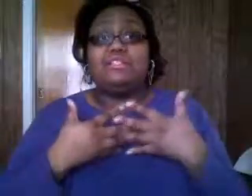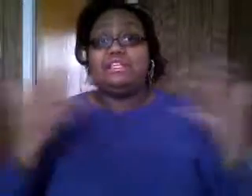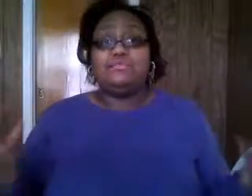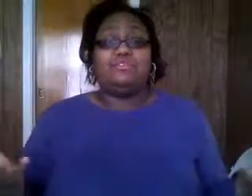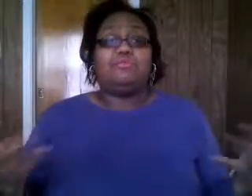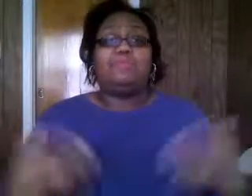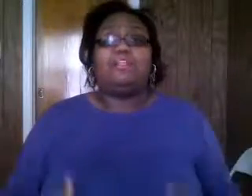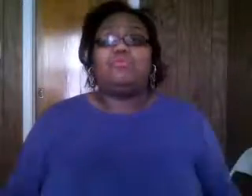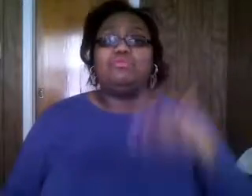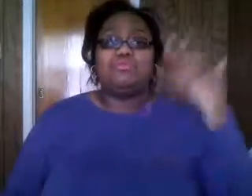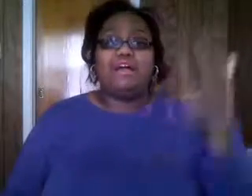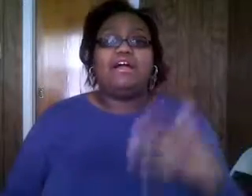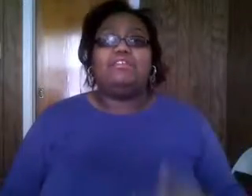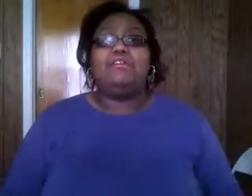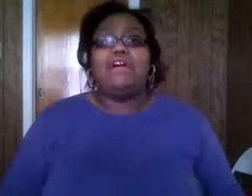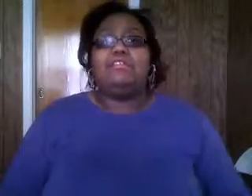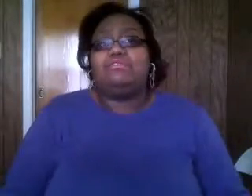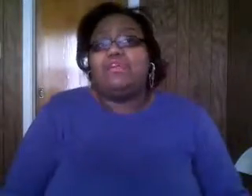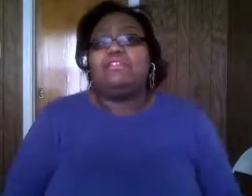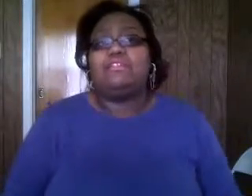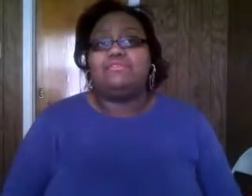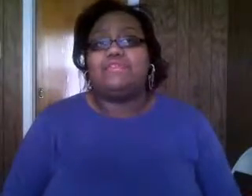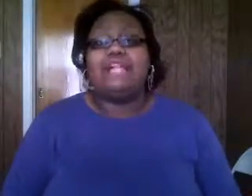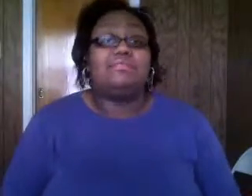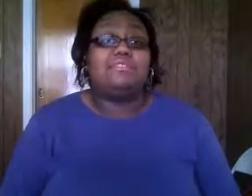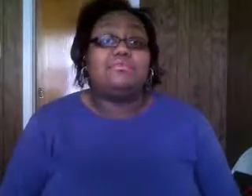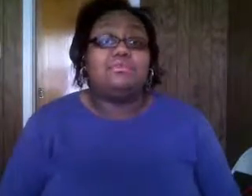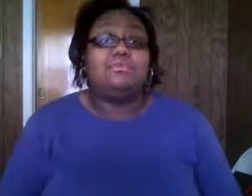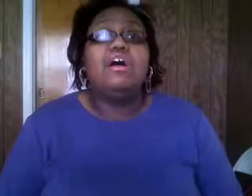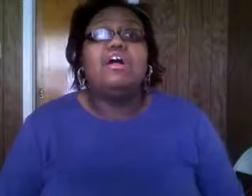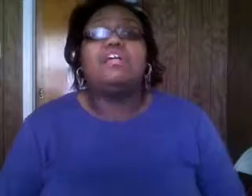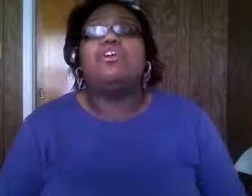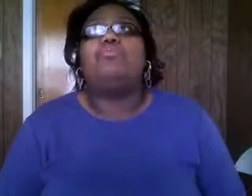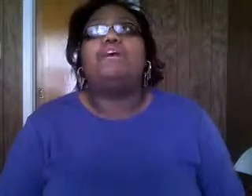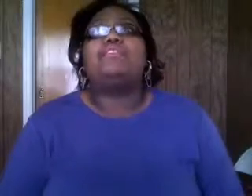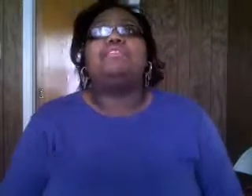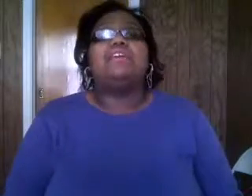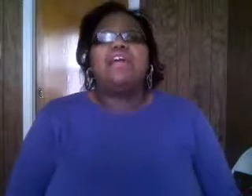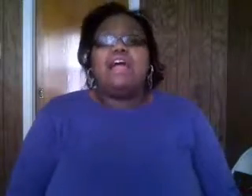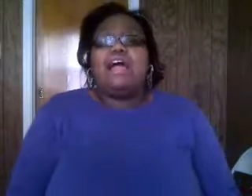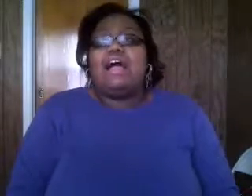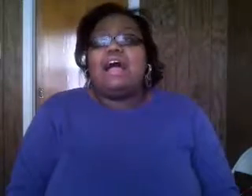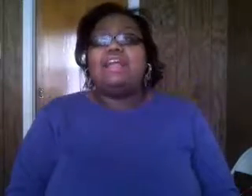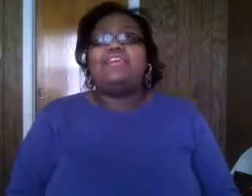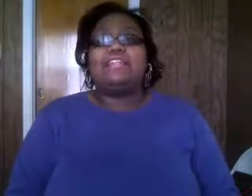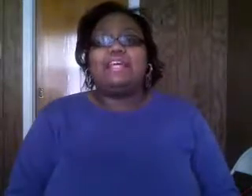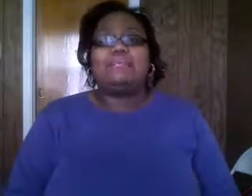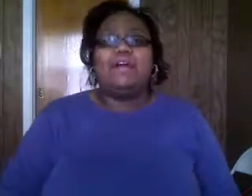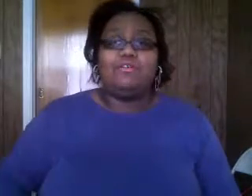did it to interview them about like what was behind your you know your idea of doing i think it was cool you know but i think a lot of people have